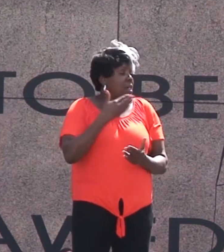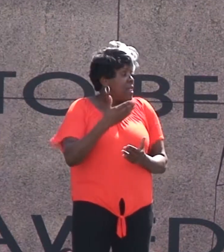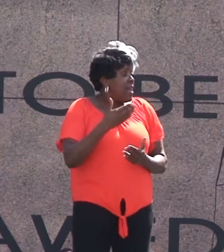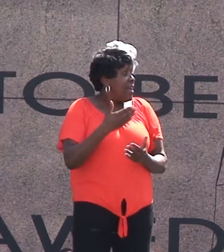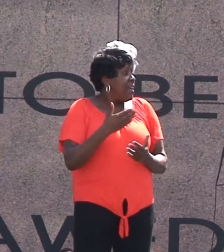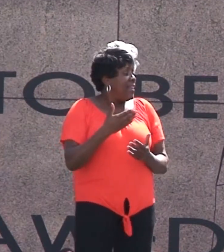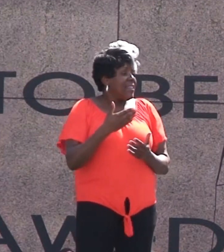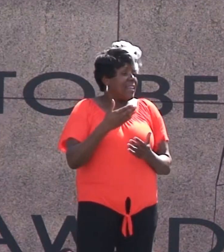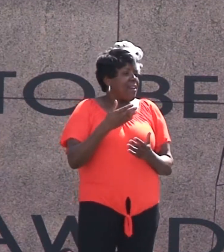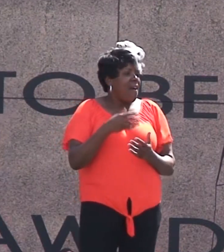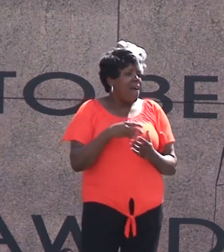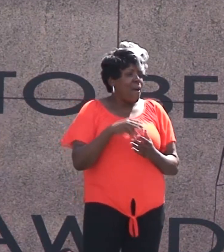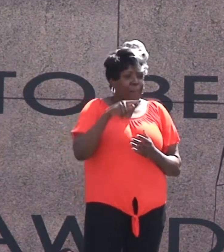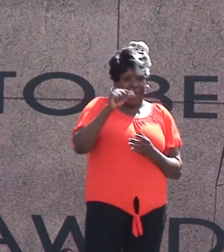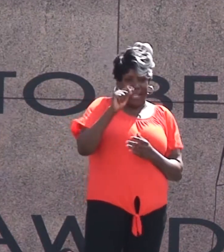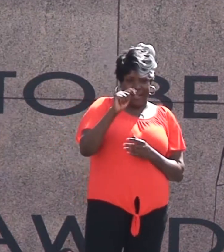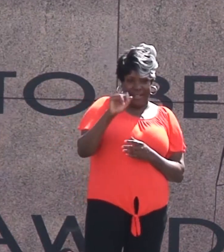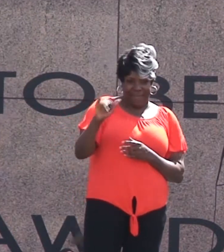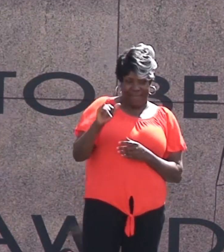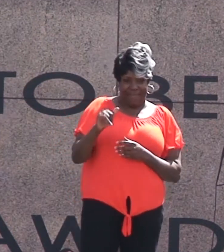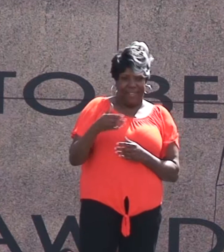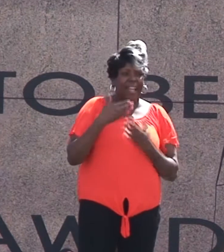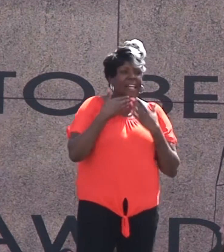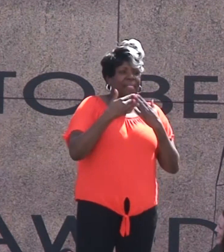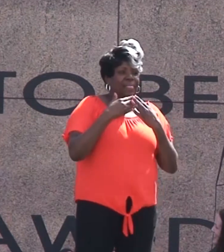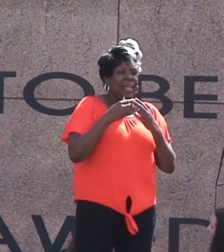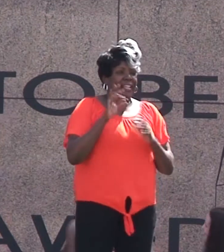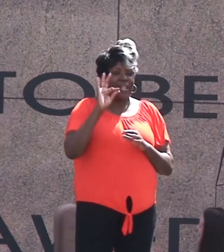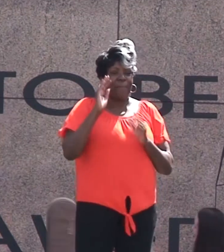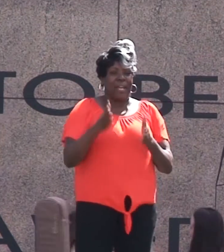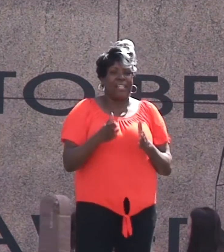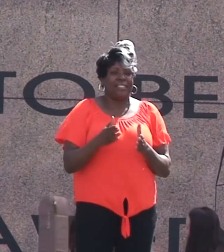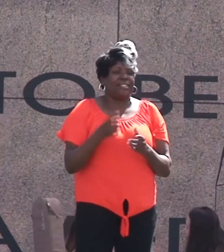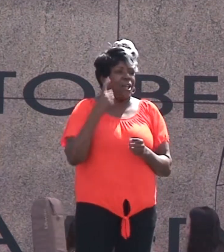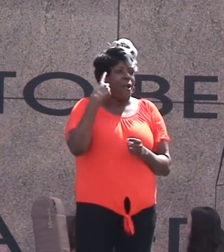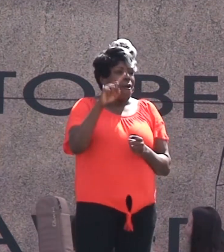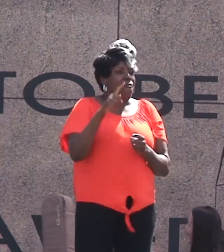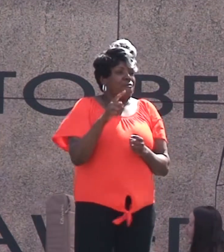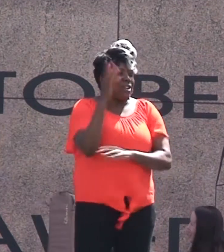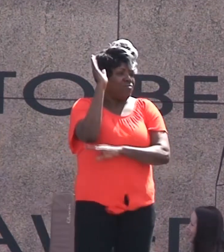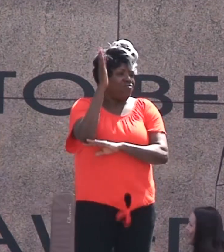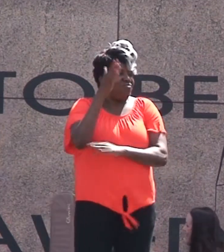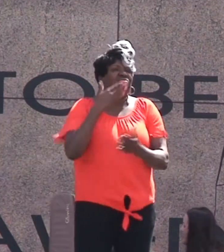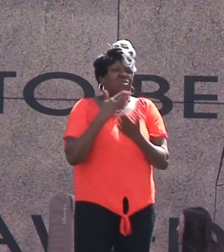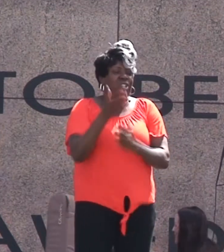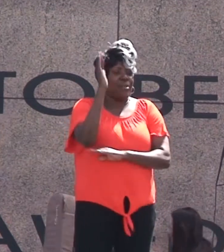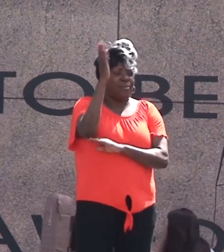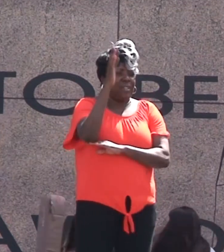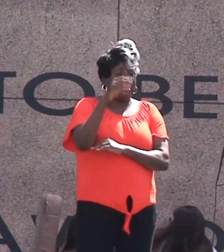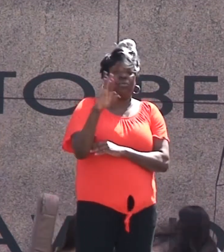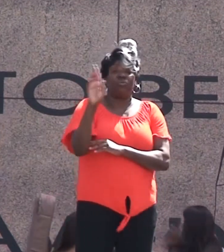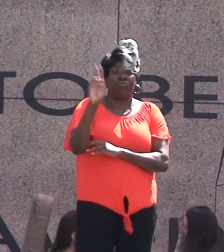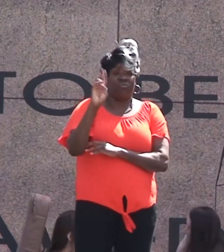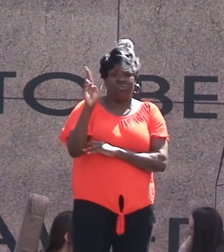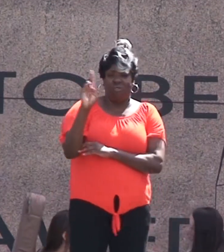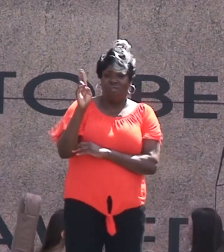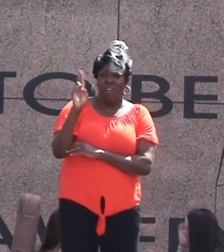Thank you The pastor there for giving such a great talk earlier The Raleigh Astronomy Club